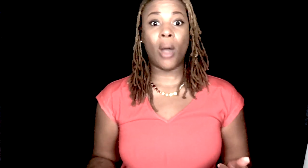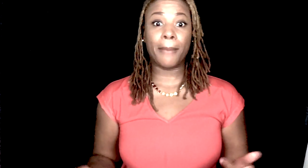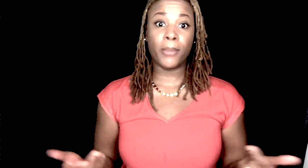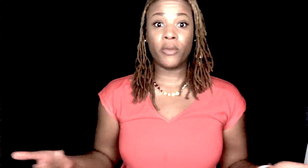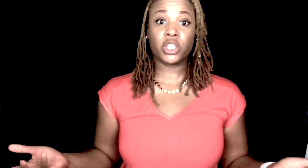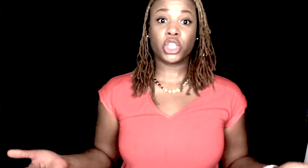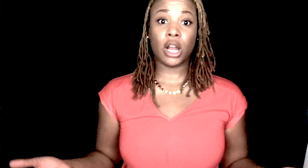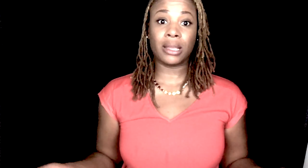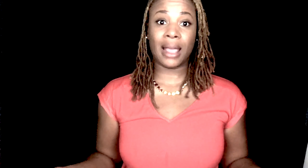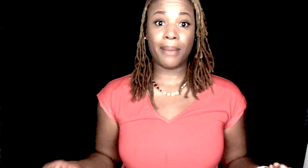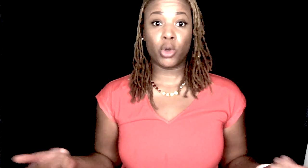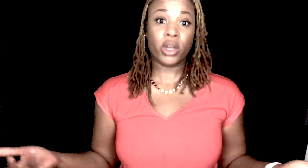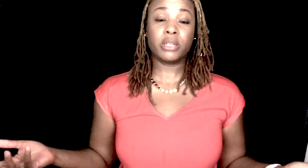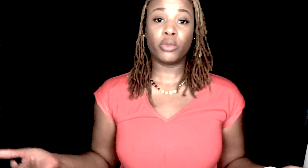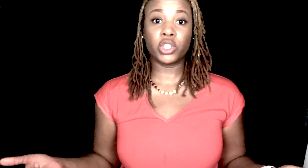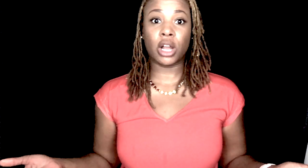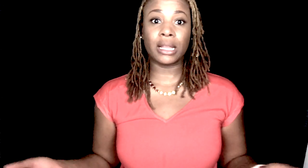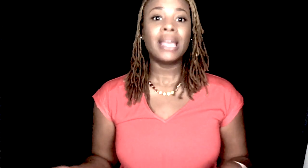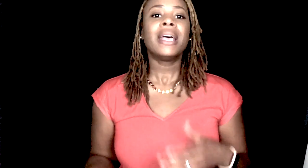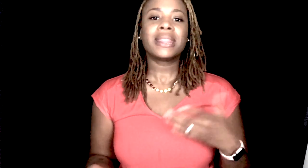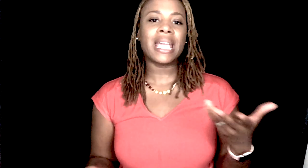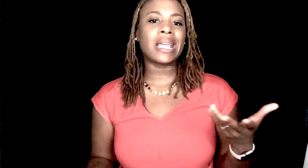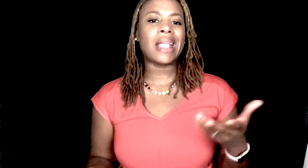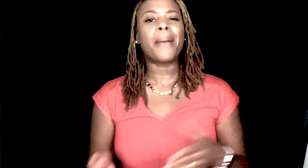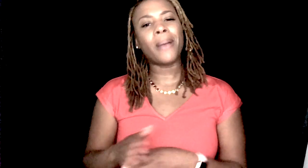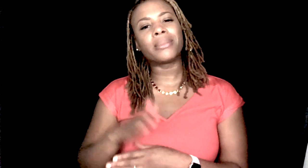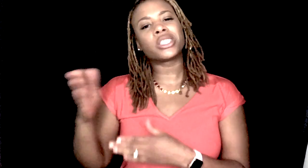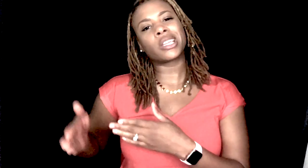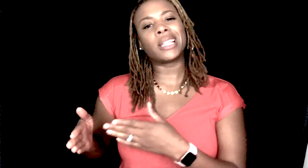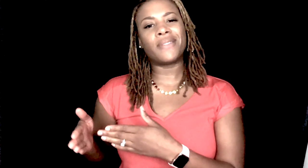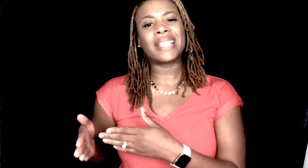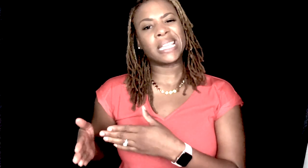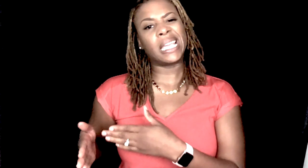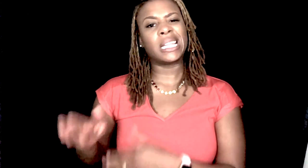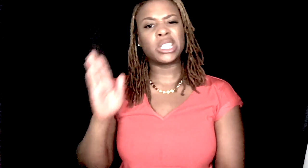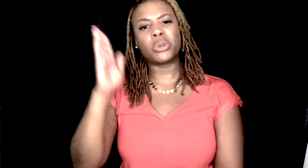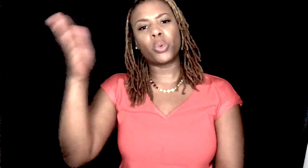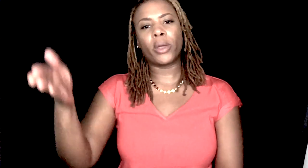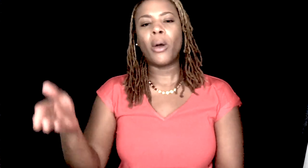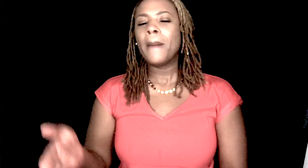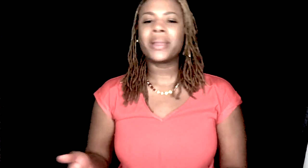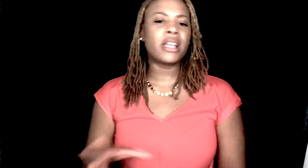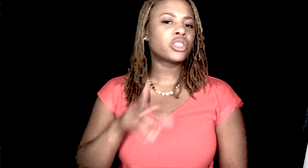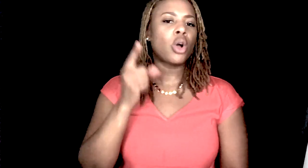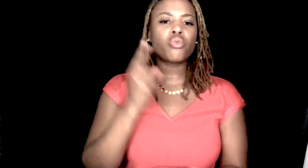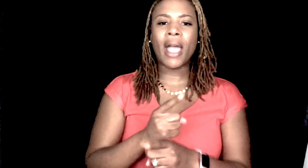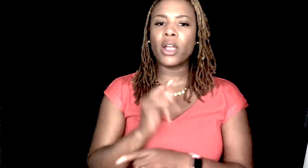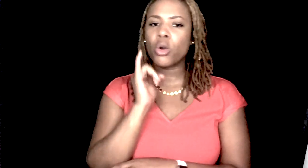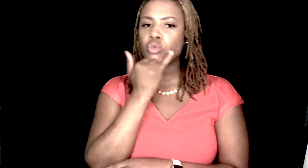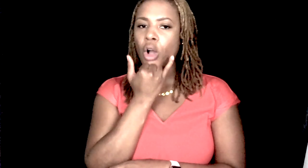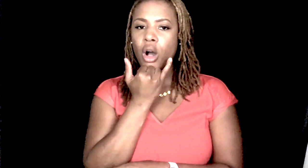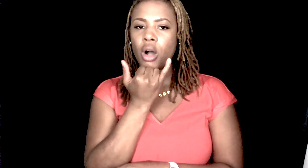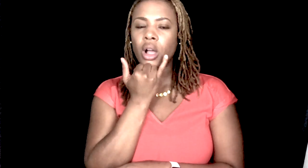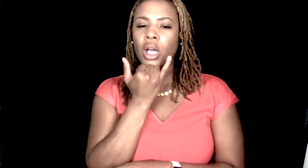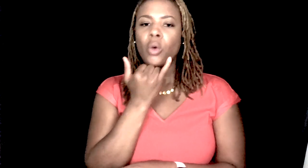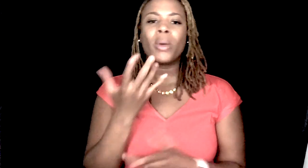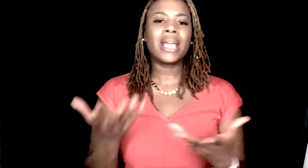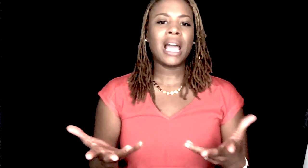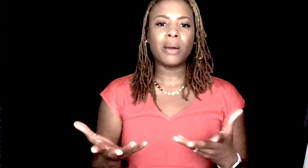I'm moving to Charlotte, I'm going to move to Charlotte, then I'm probably just going to leave it at the end and do the will. But there's no right or wrong when it comes